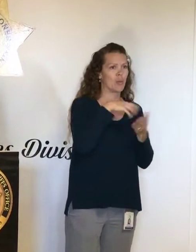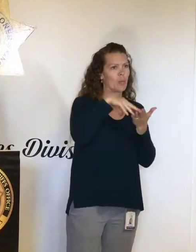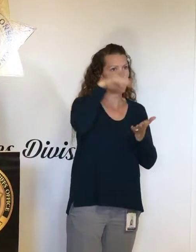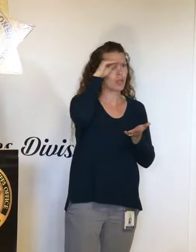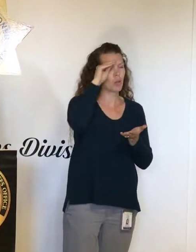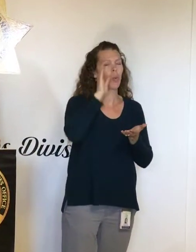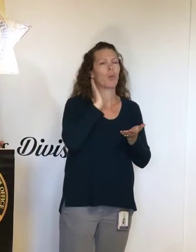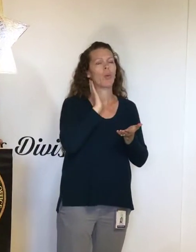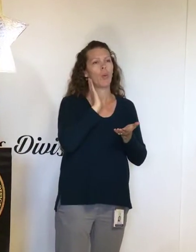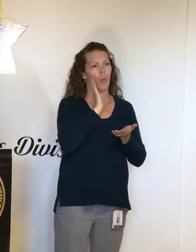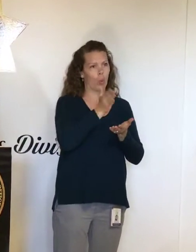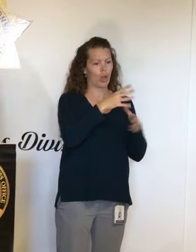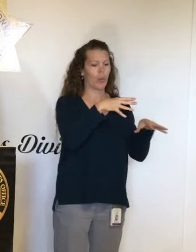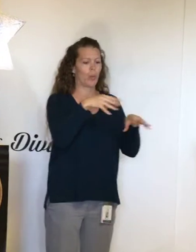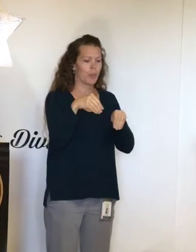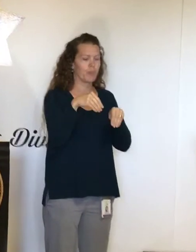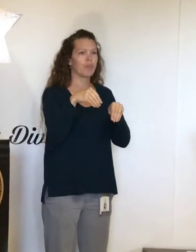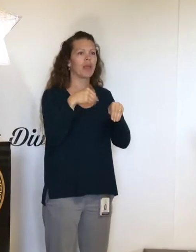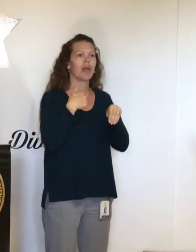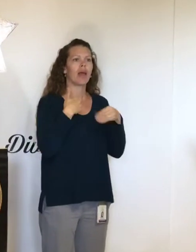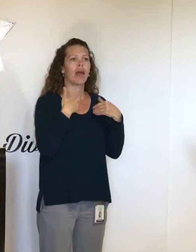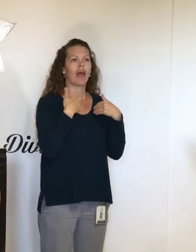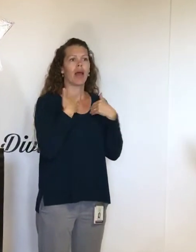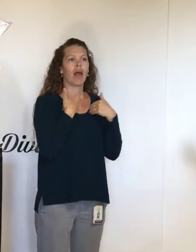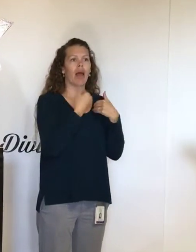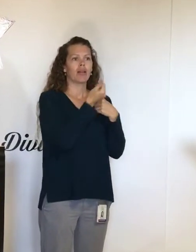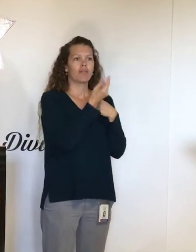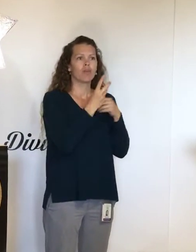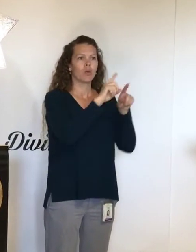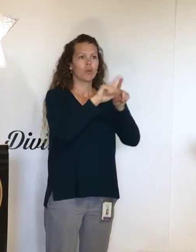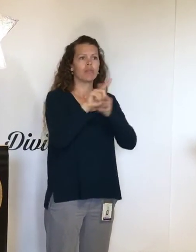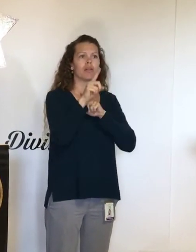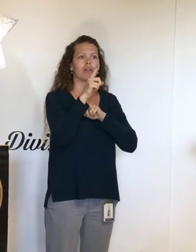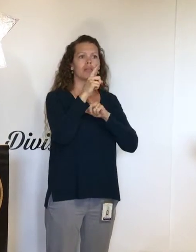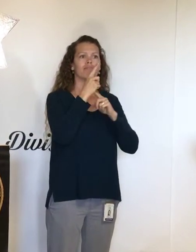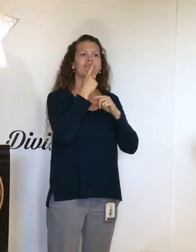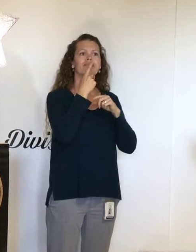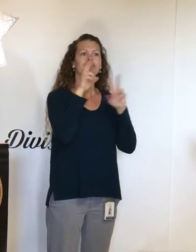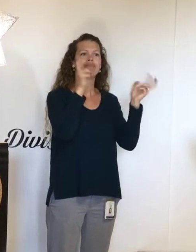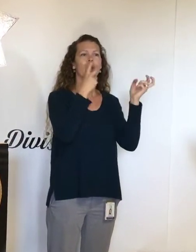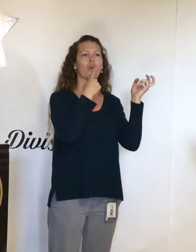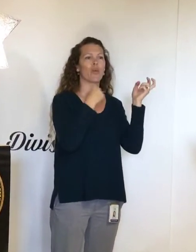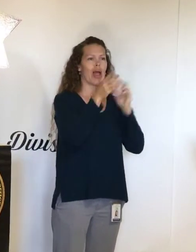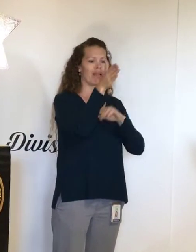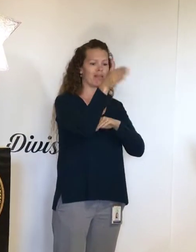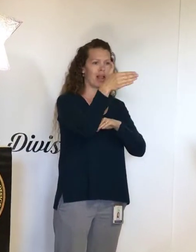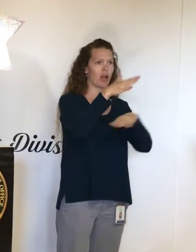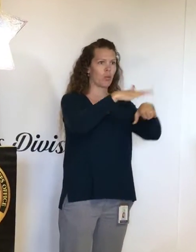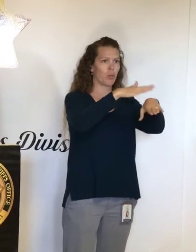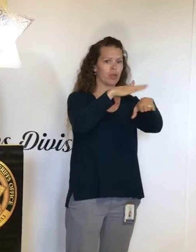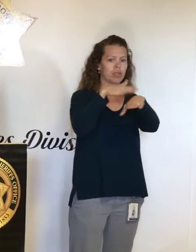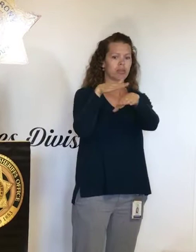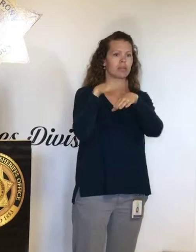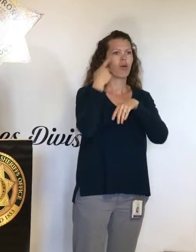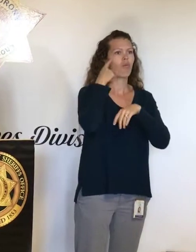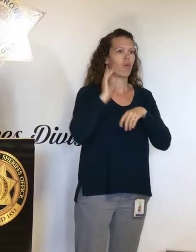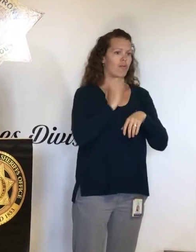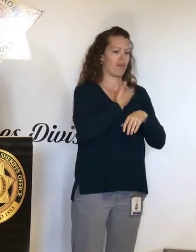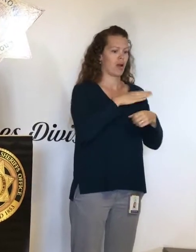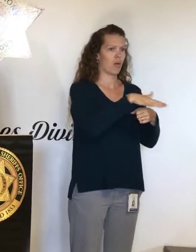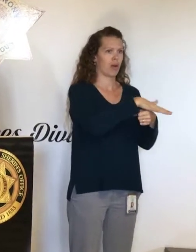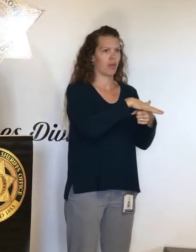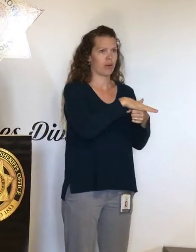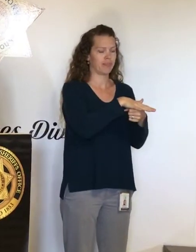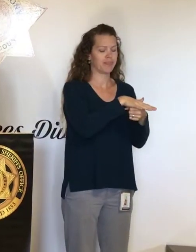That was due to the red flag warnings that the National Weather Service predicted for our area. And just to remind